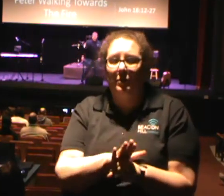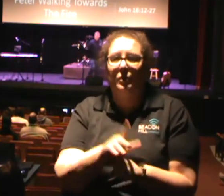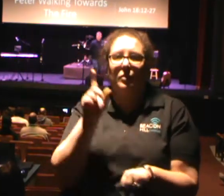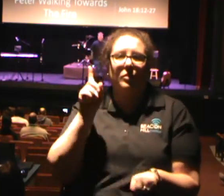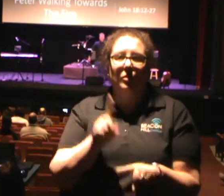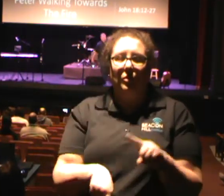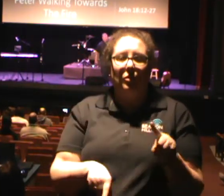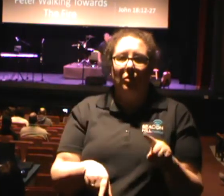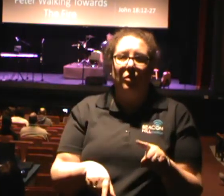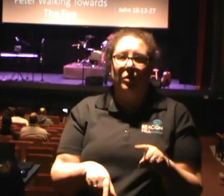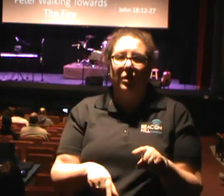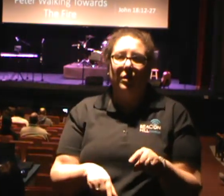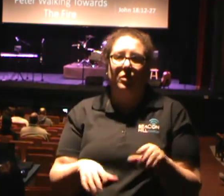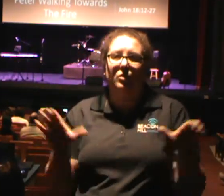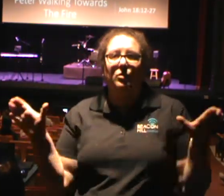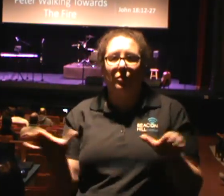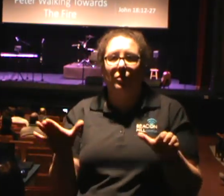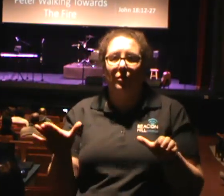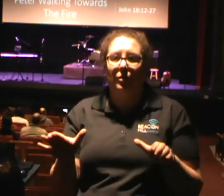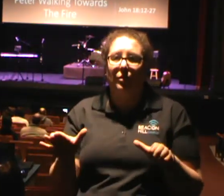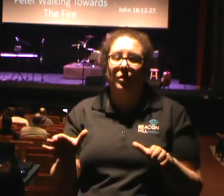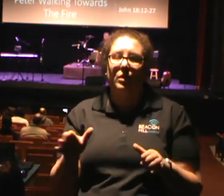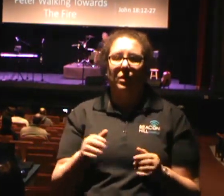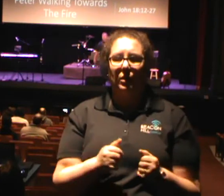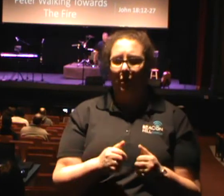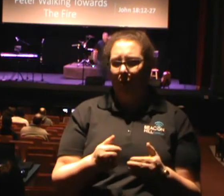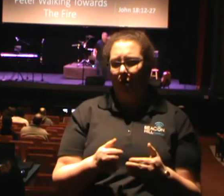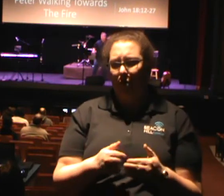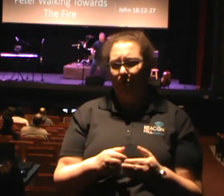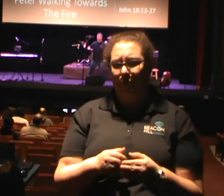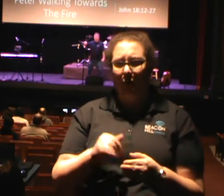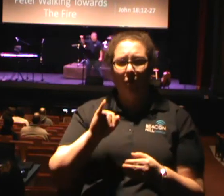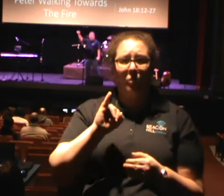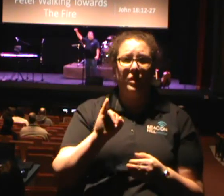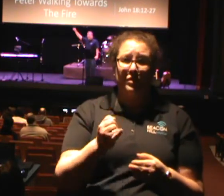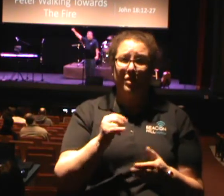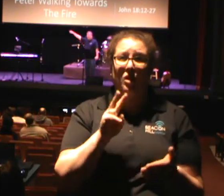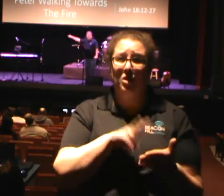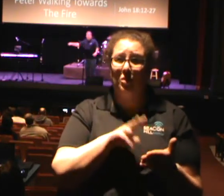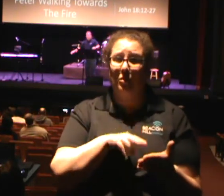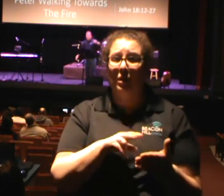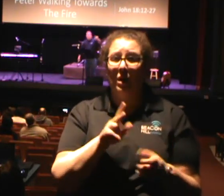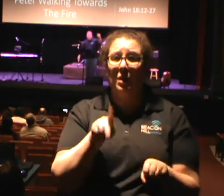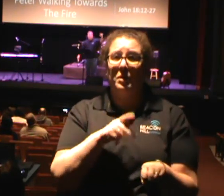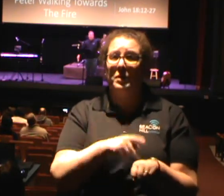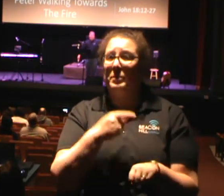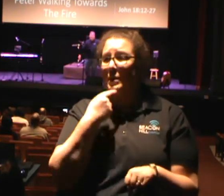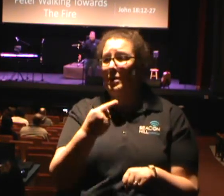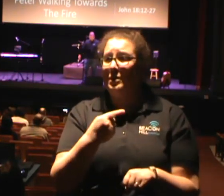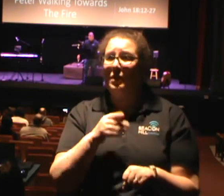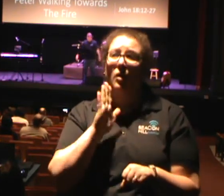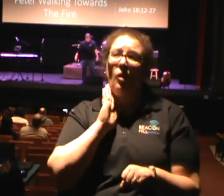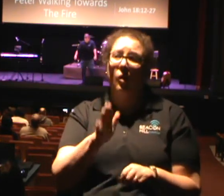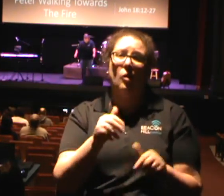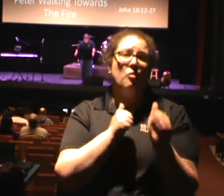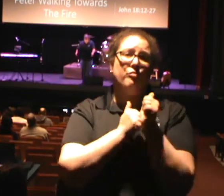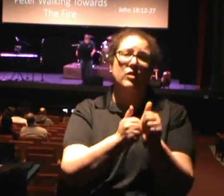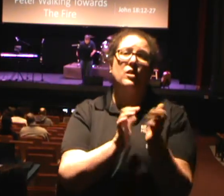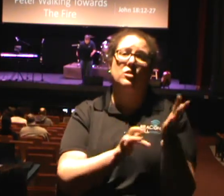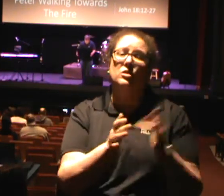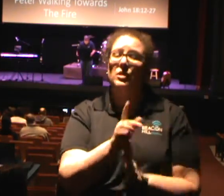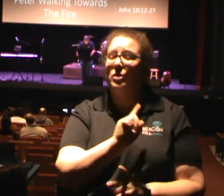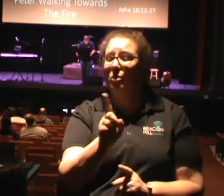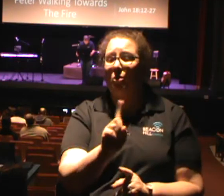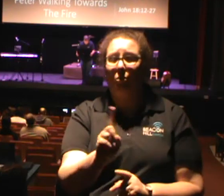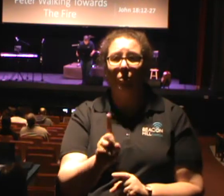earlier that he would follow him anywhere and Jesus knowing what was happening, knowing that he was fallible said